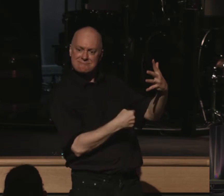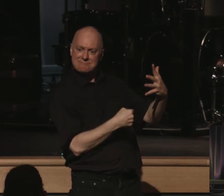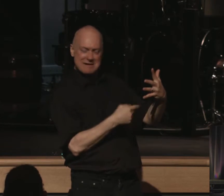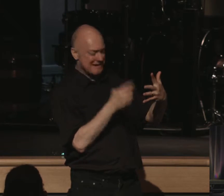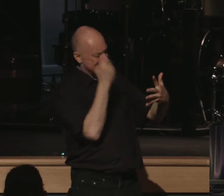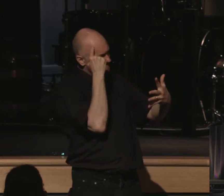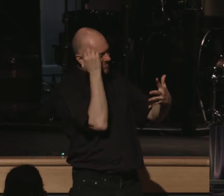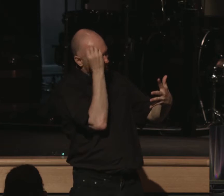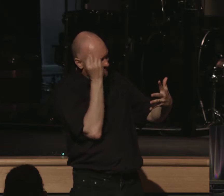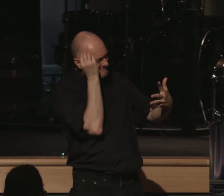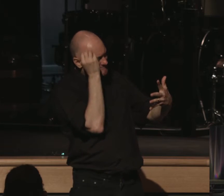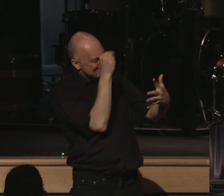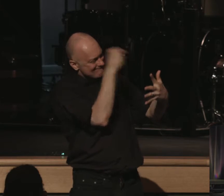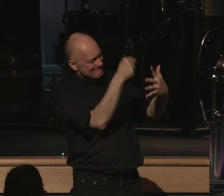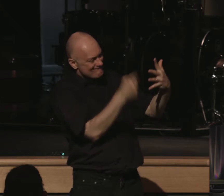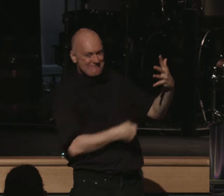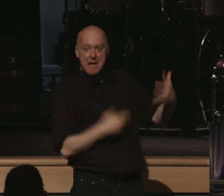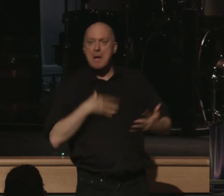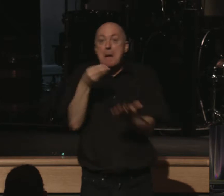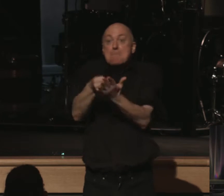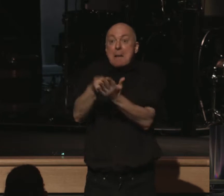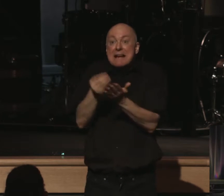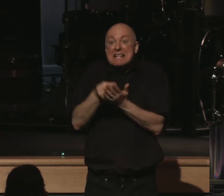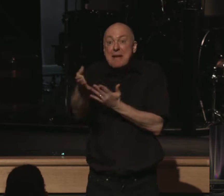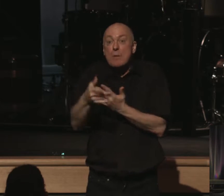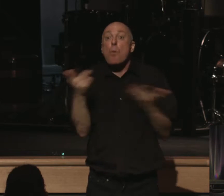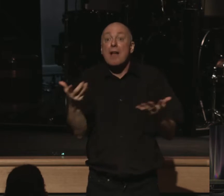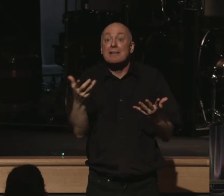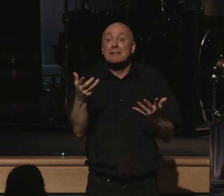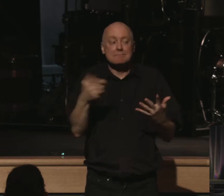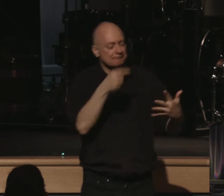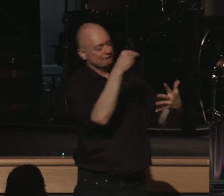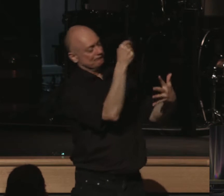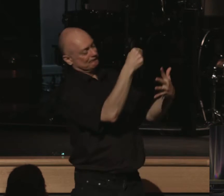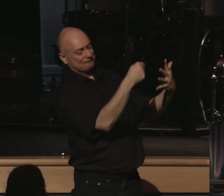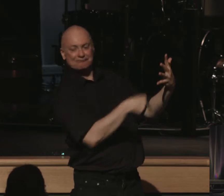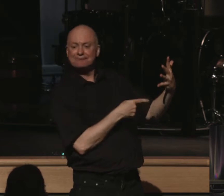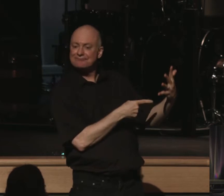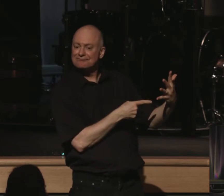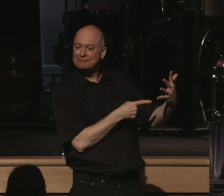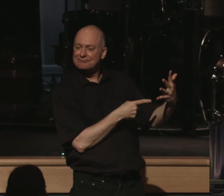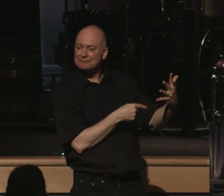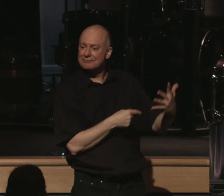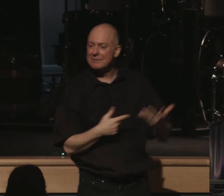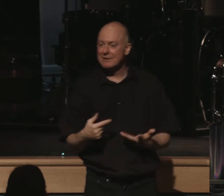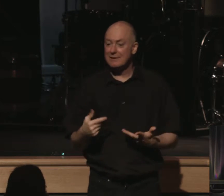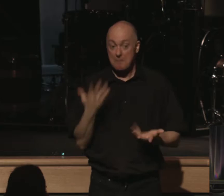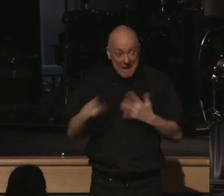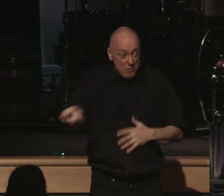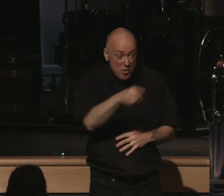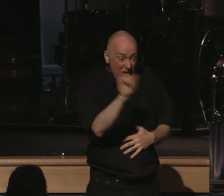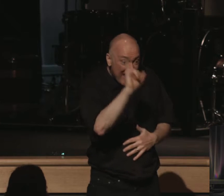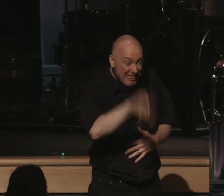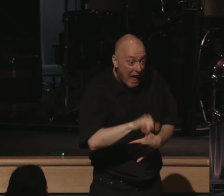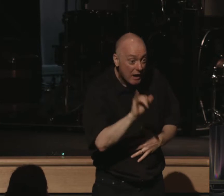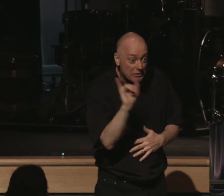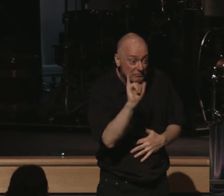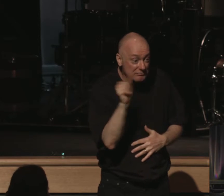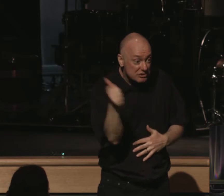spent on other things. I find my money being spent on other things. Maybe you find yourself in that place sometimes.